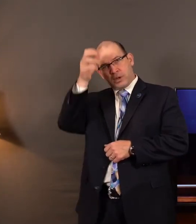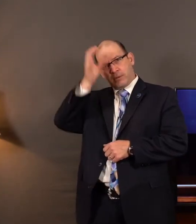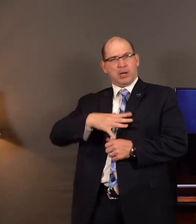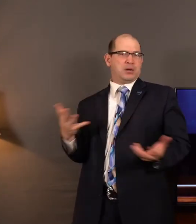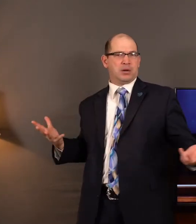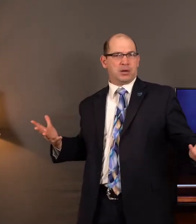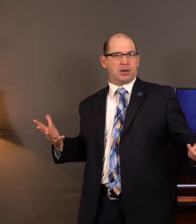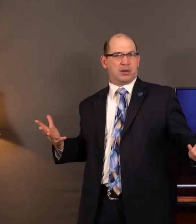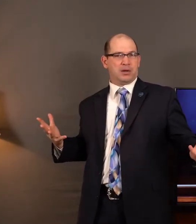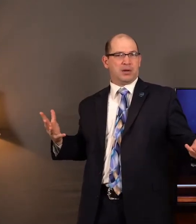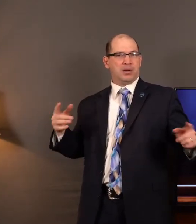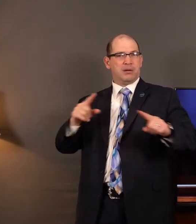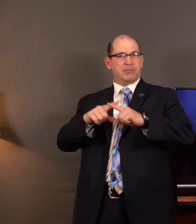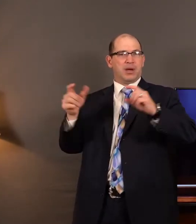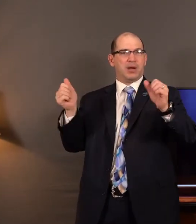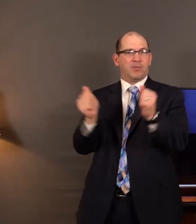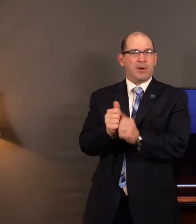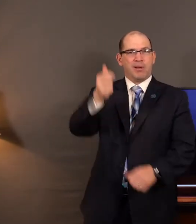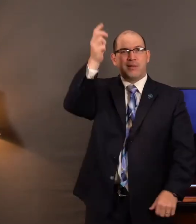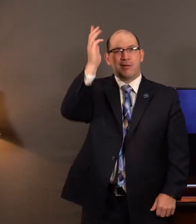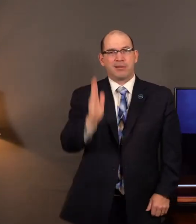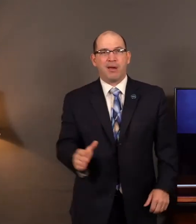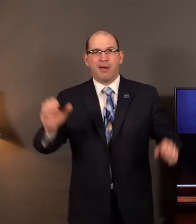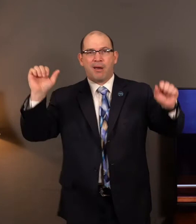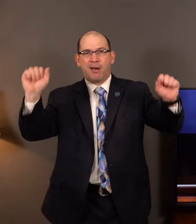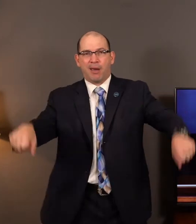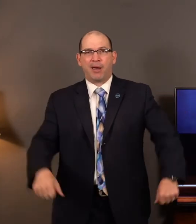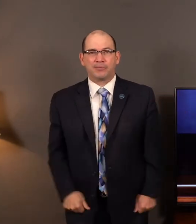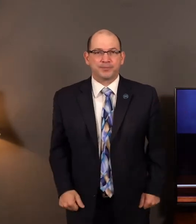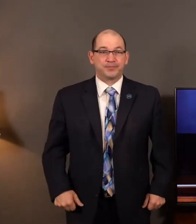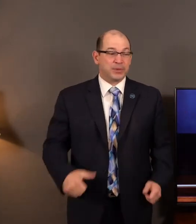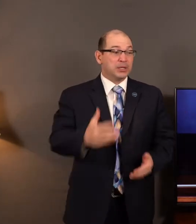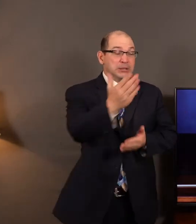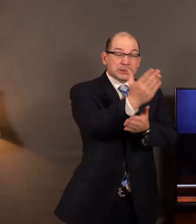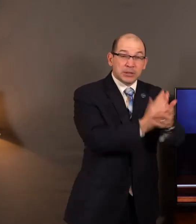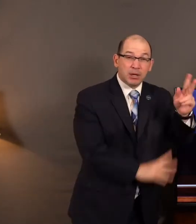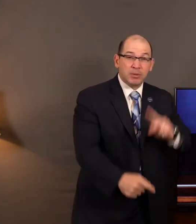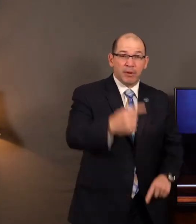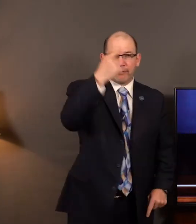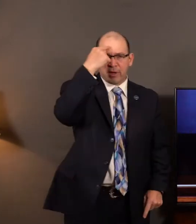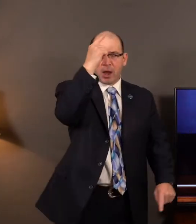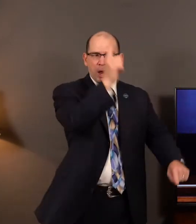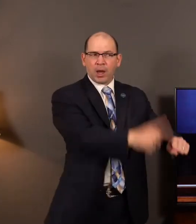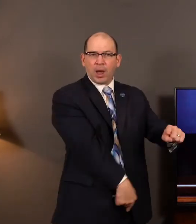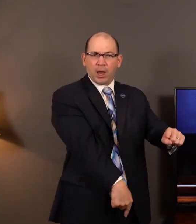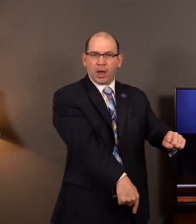inability. It's indifference. It's literally getting to a place where they don't even care.